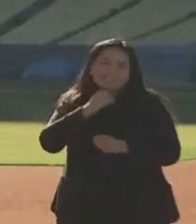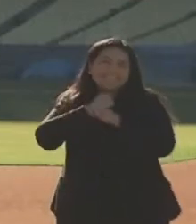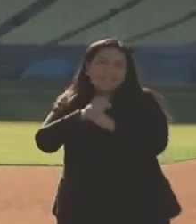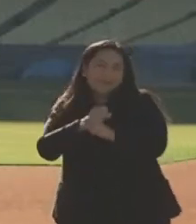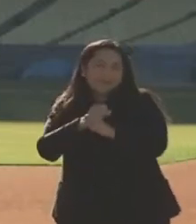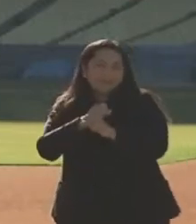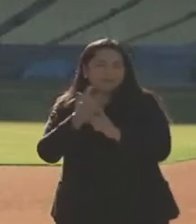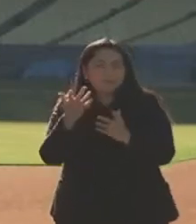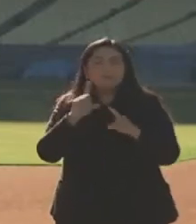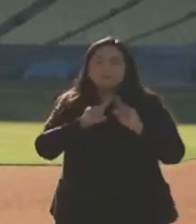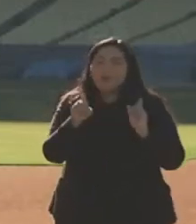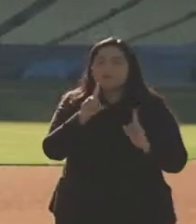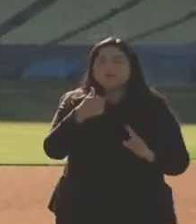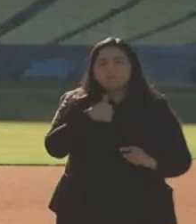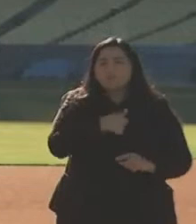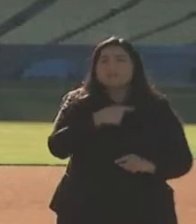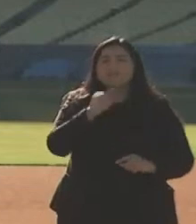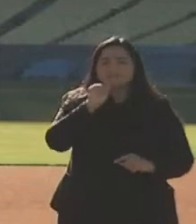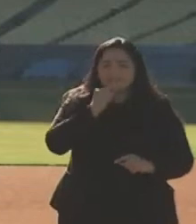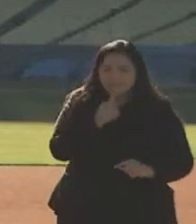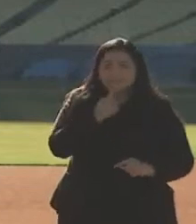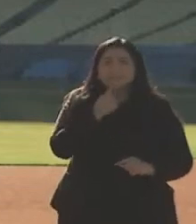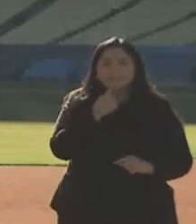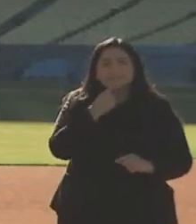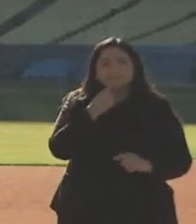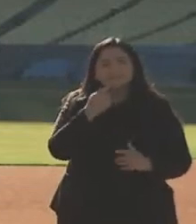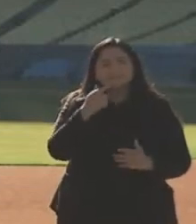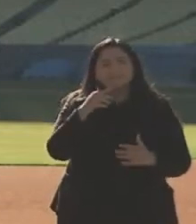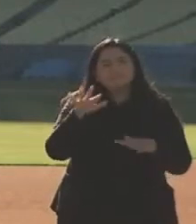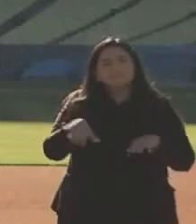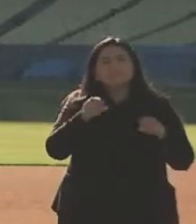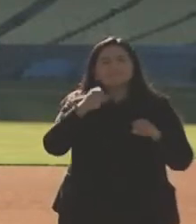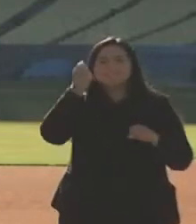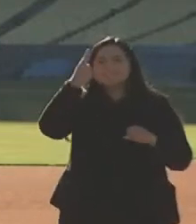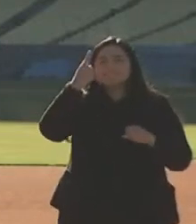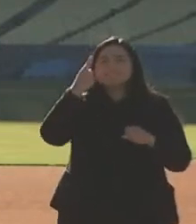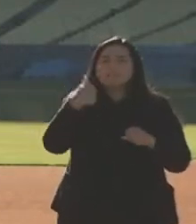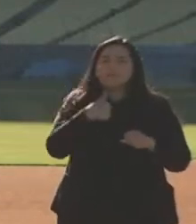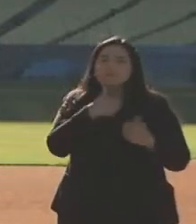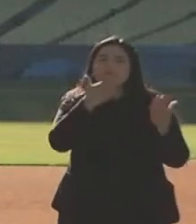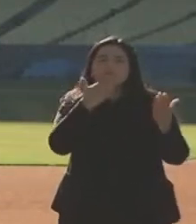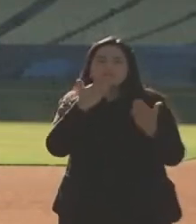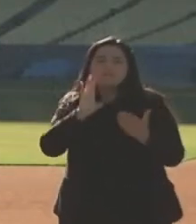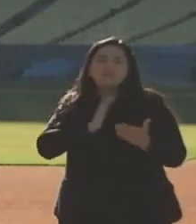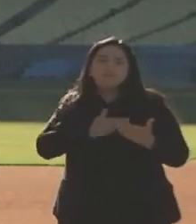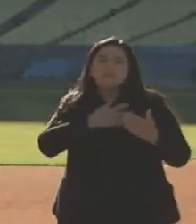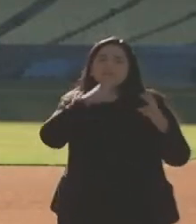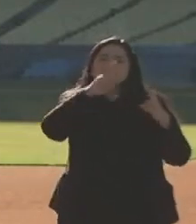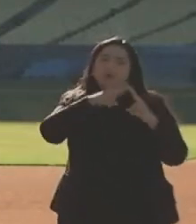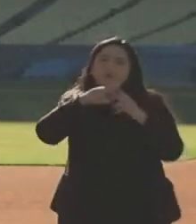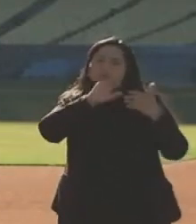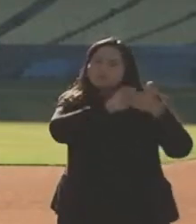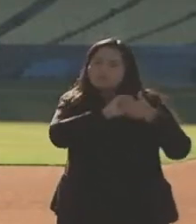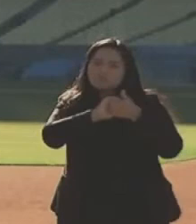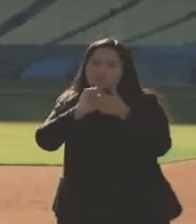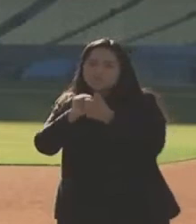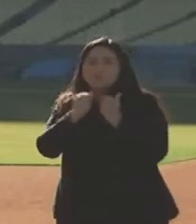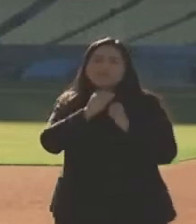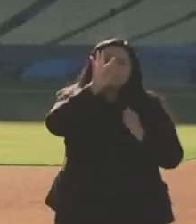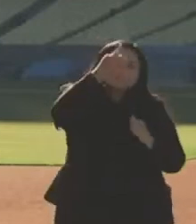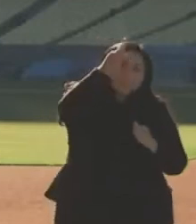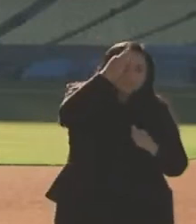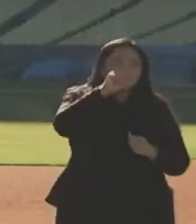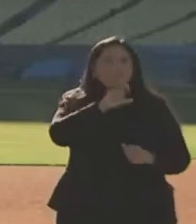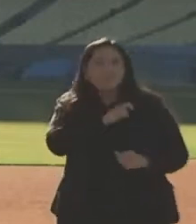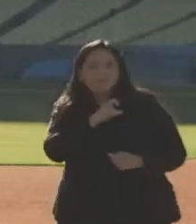we've taken this very, very seriously, and we're very grateful to the partnership that we have received with our federal partners in law enforcement and the